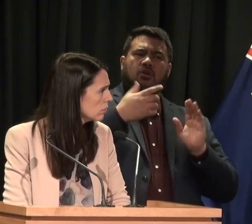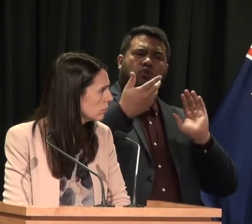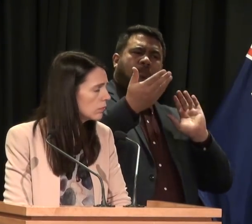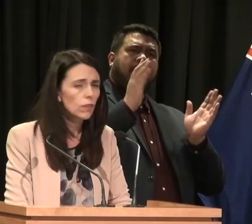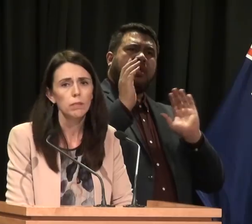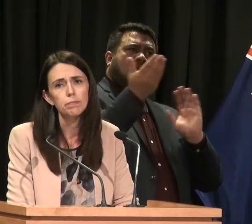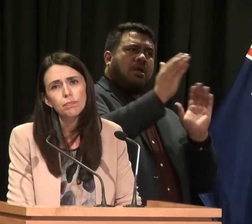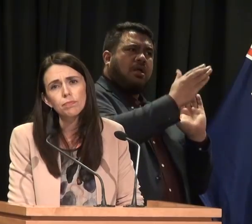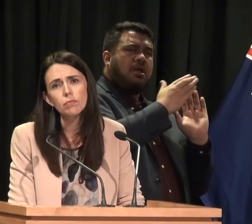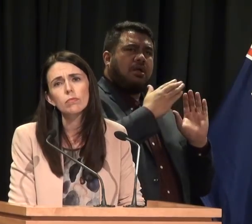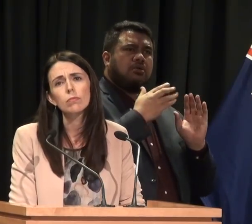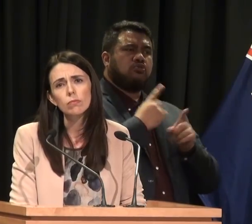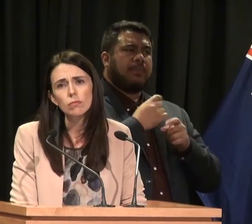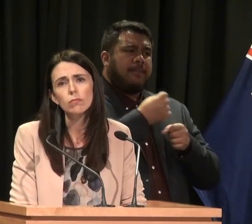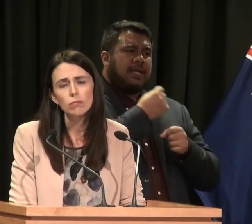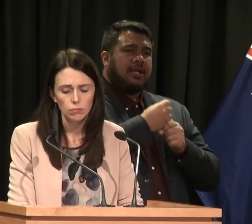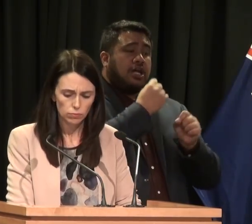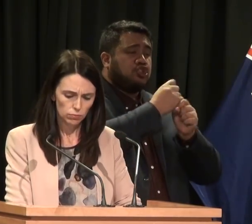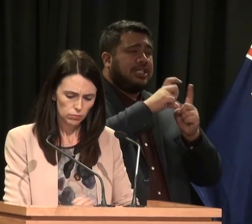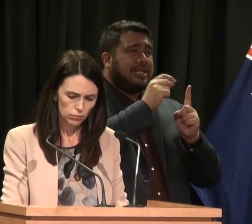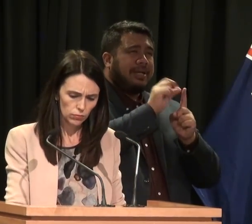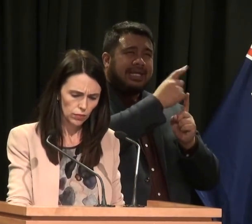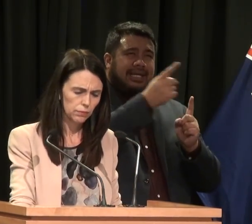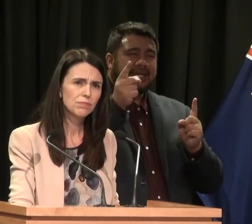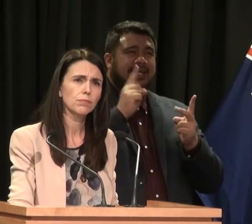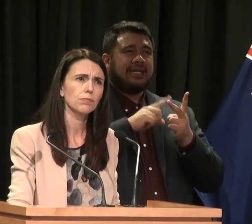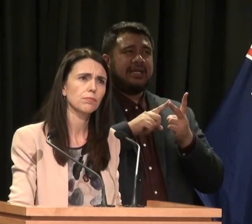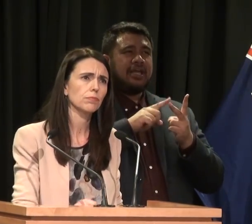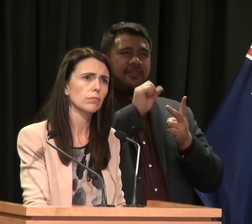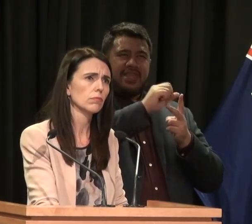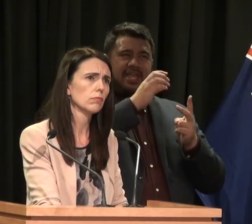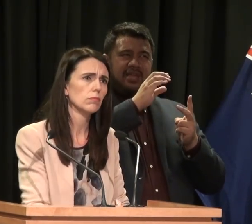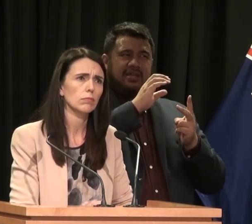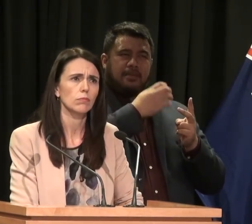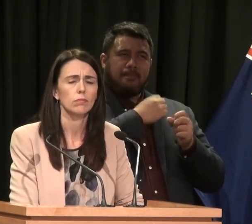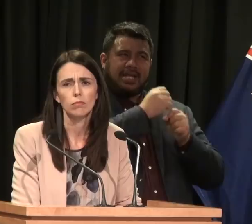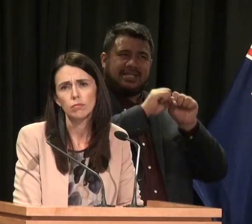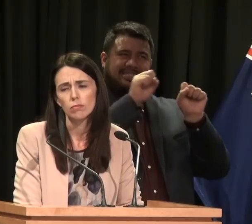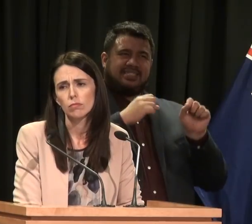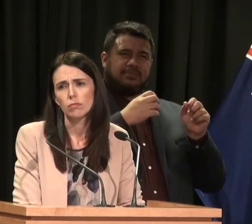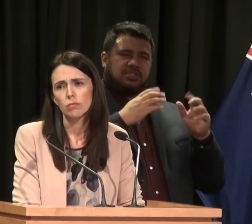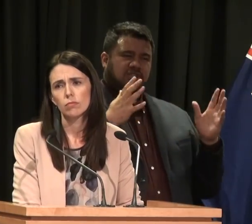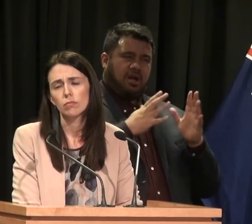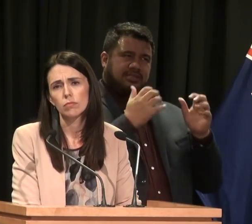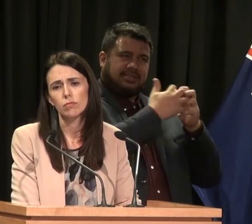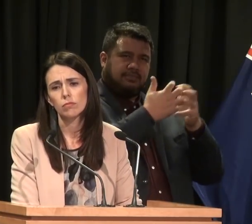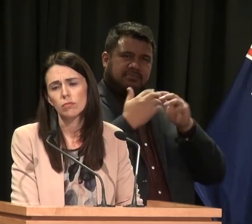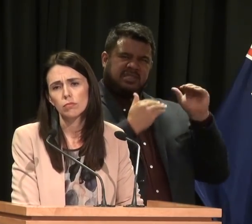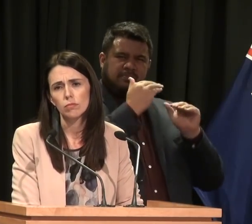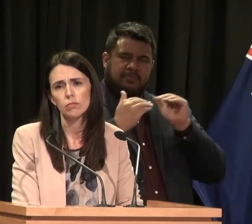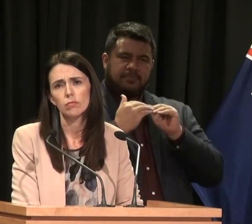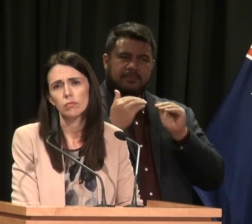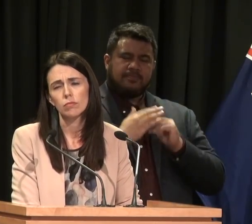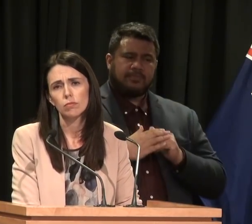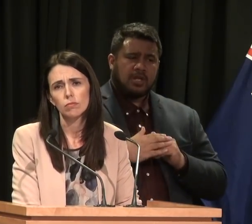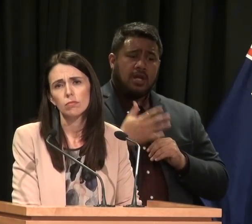ourselves to for banking. So in terms of GDP per capita and intensity of banking. It was set largely on the basis of the fact